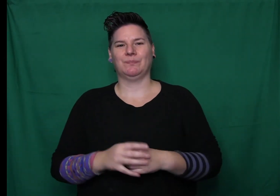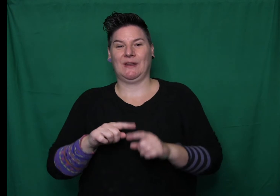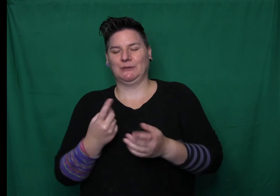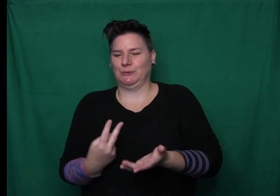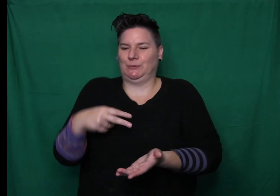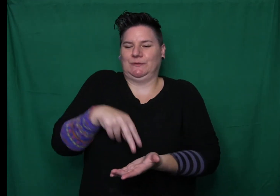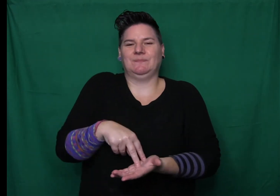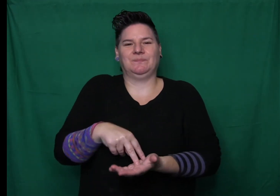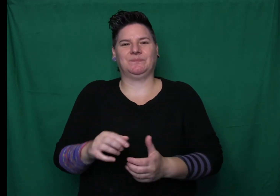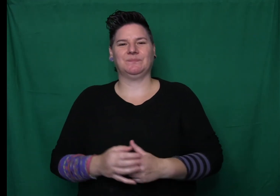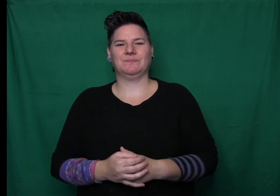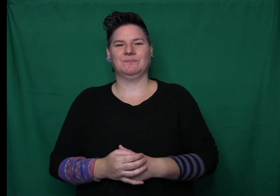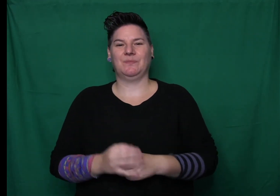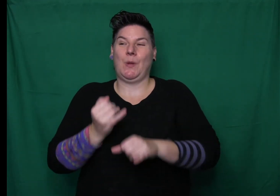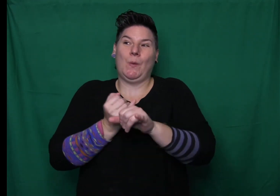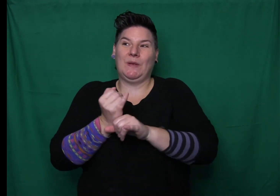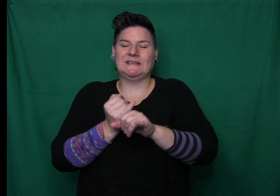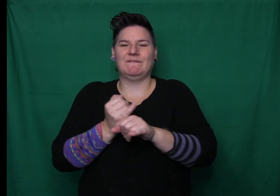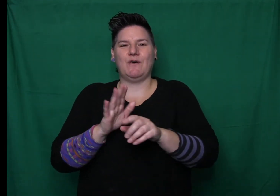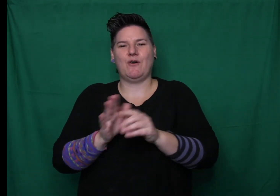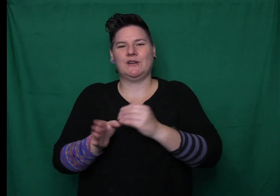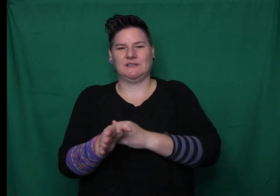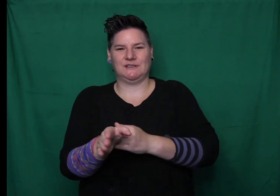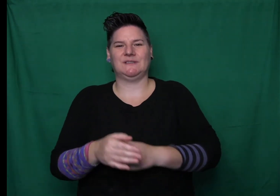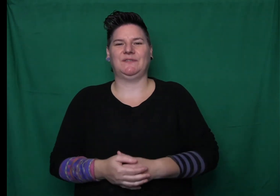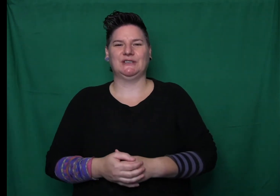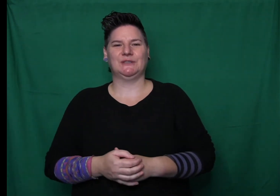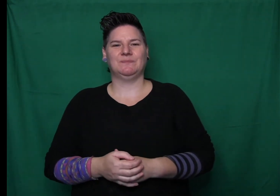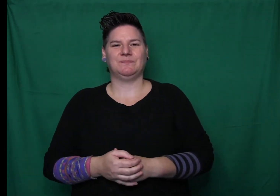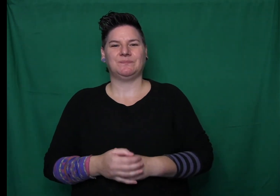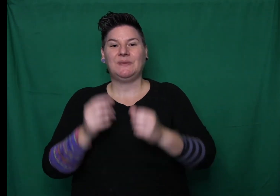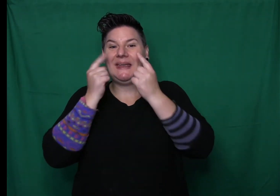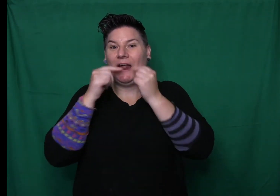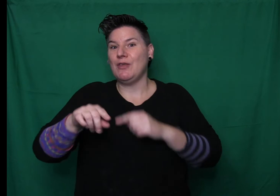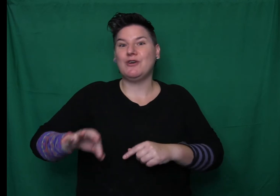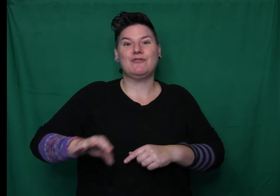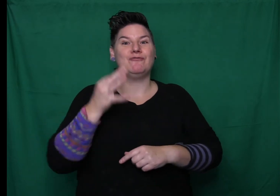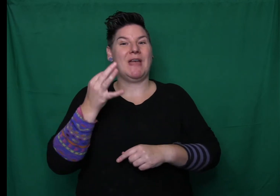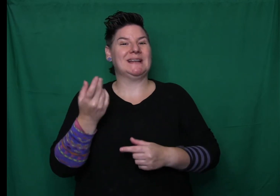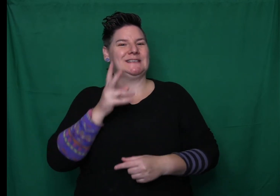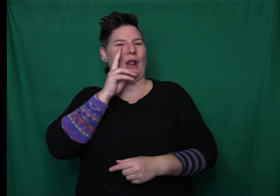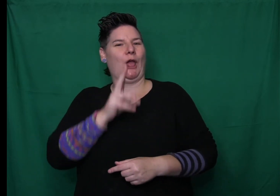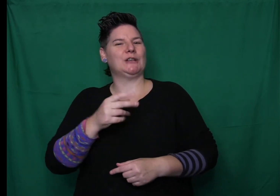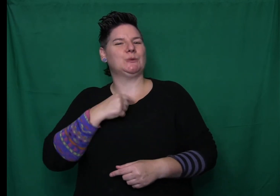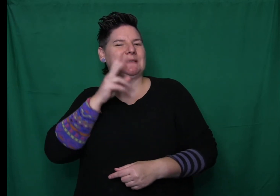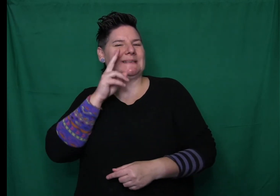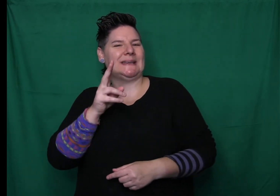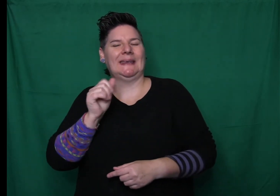This is the end of Act One, said Dory. Dory closed the curtains and she took the cloak and mink off Gink.